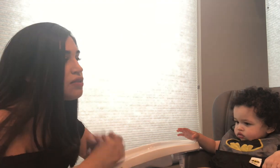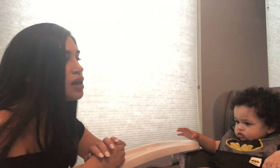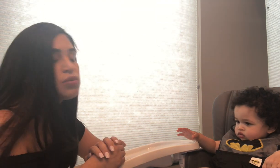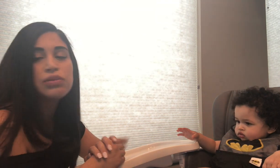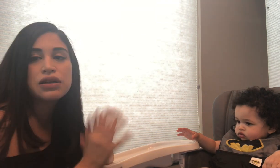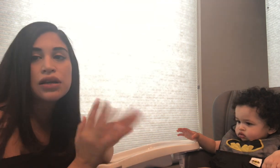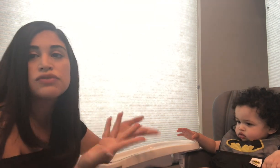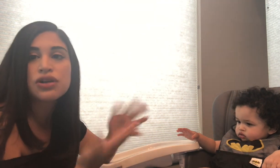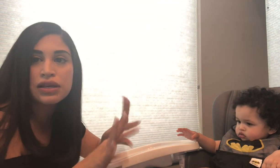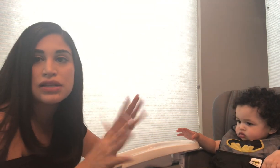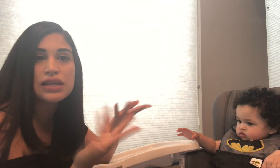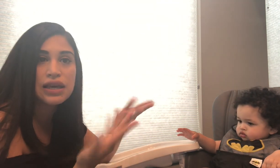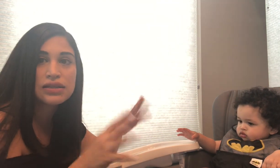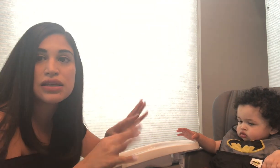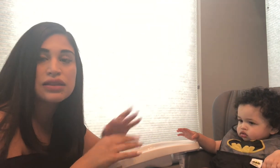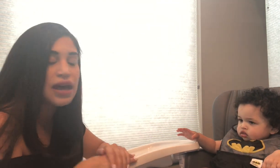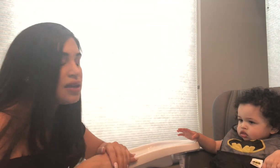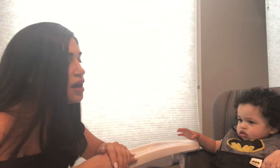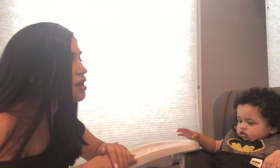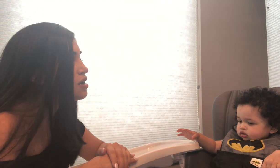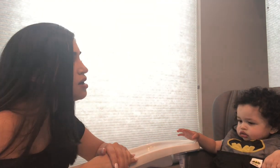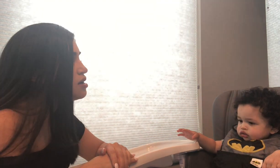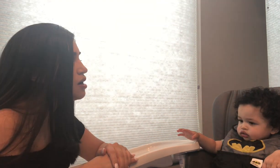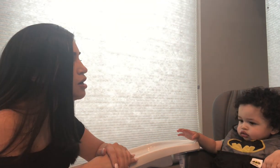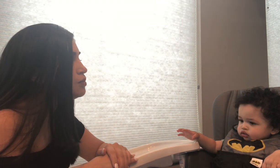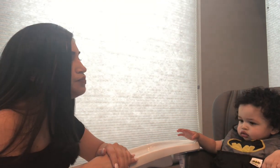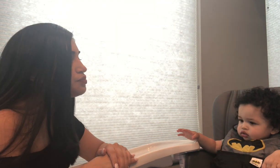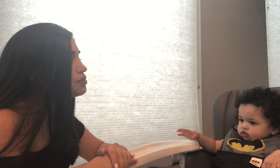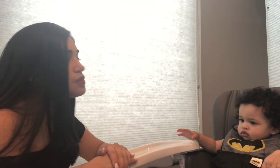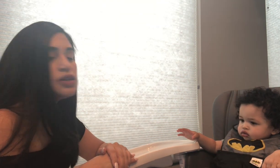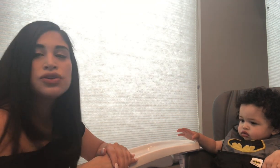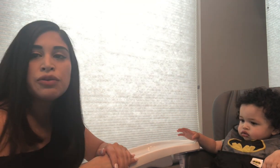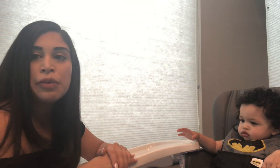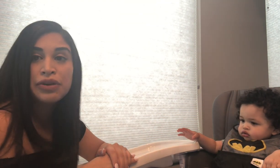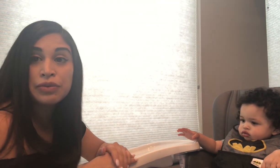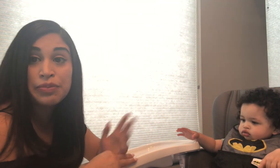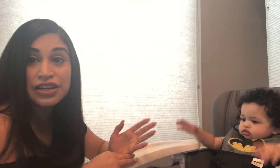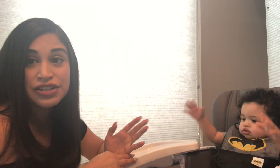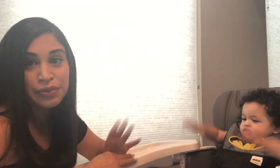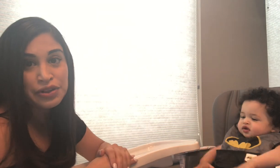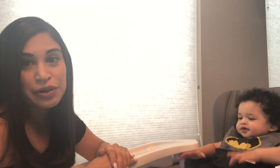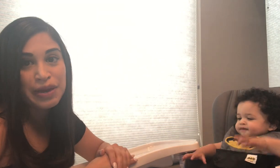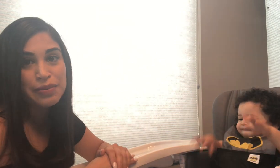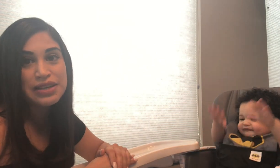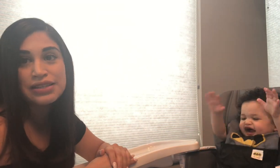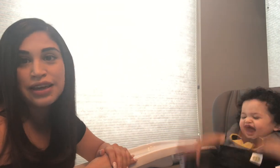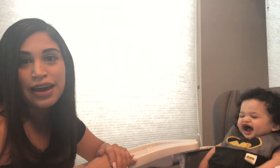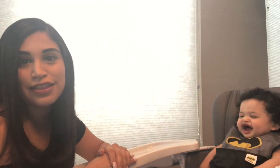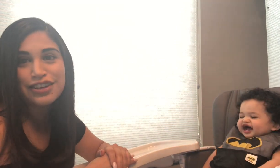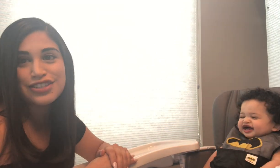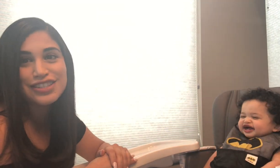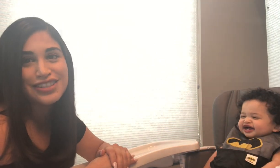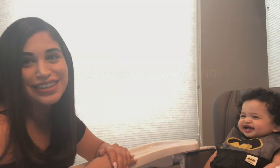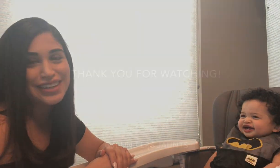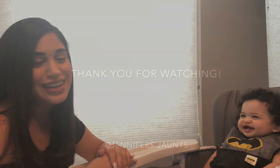have the capability of turning his hands like that yet. Um, so remember to be patient with your babies. Again, they're just learning.